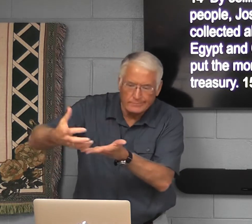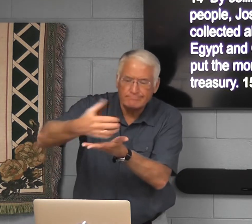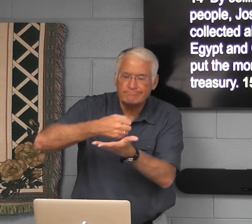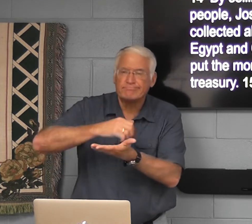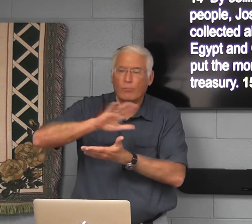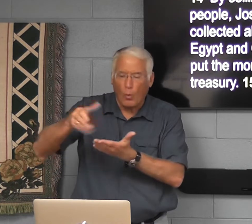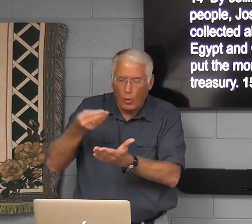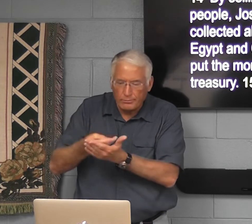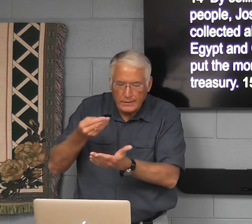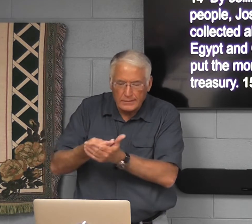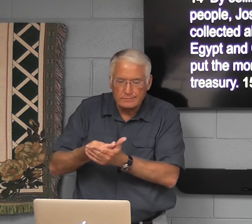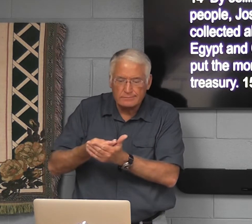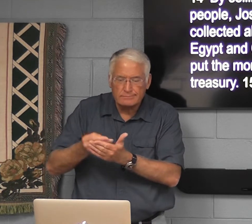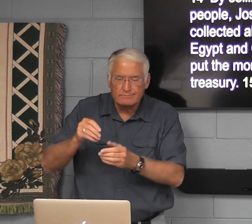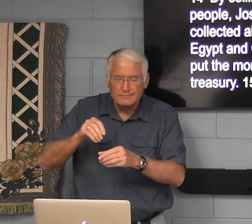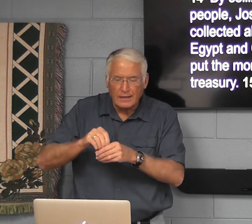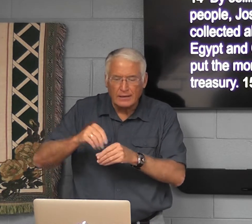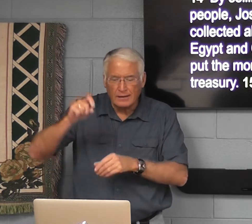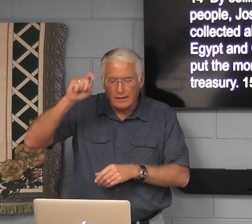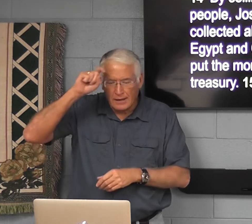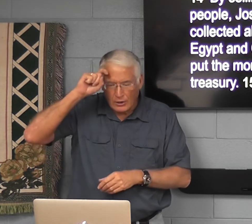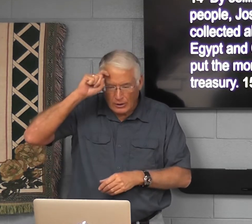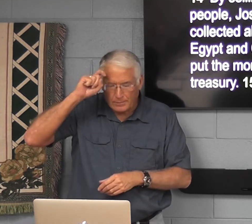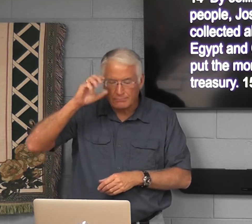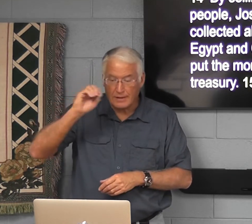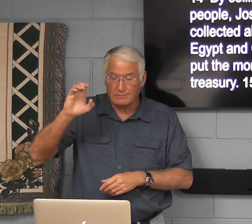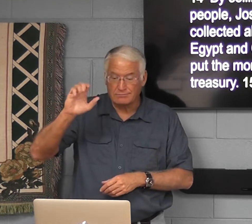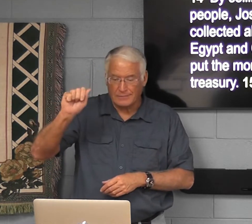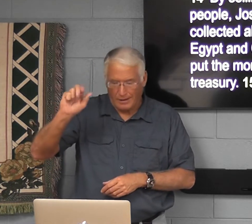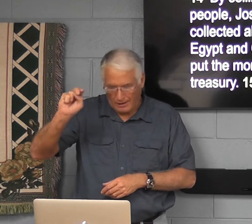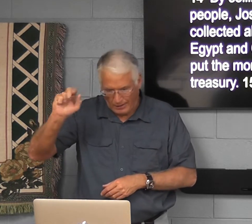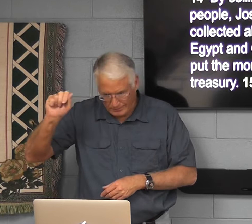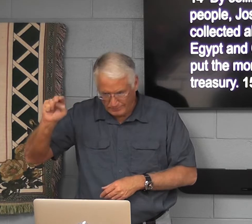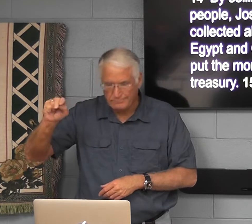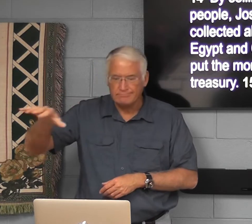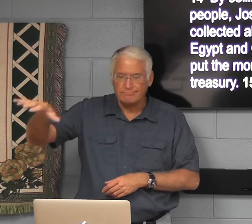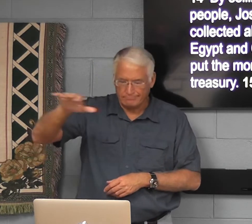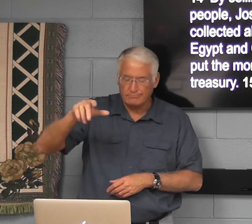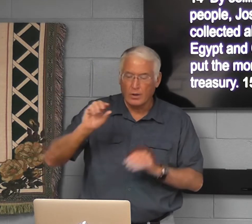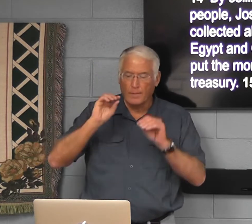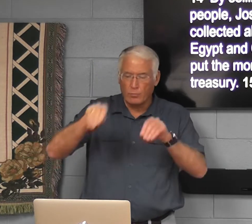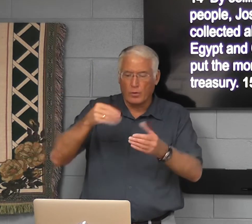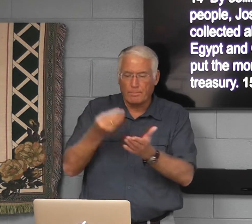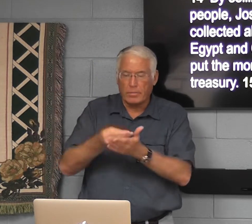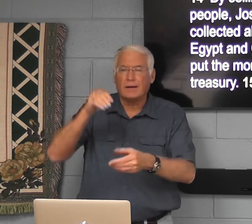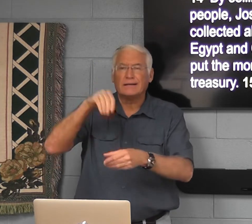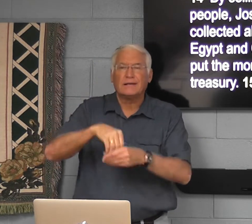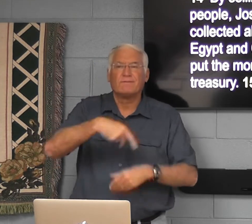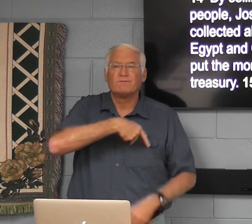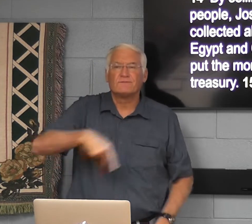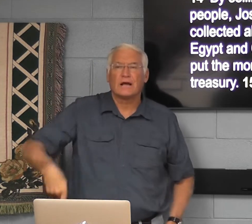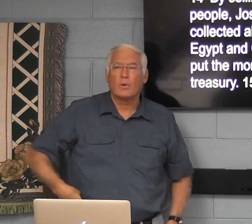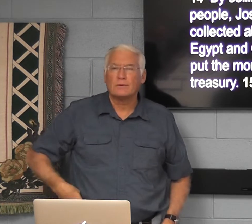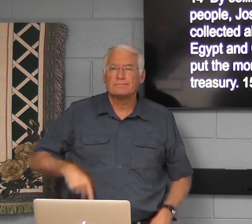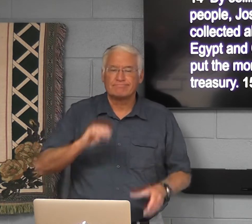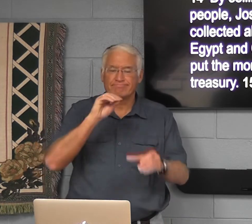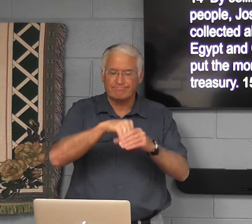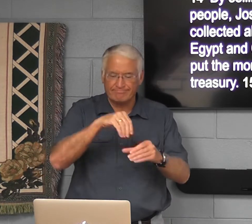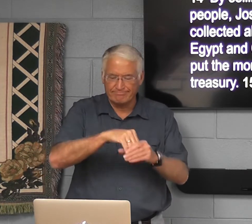collected all the money from Egypt and Canaan, and he put the money in the Pharaoh's